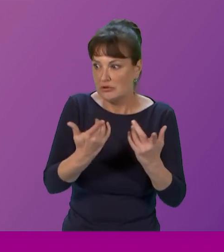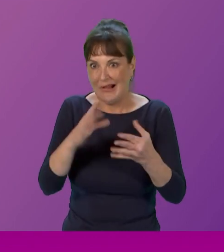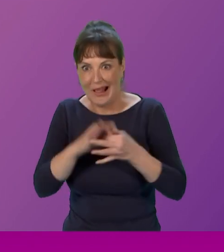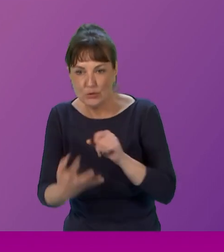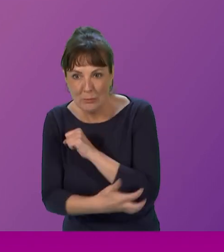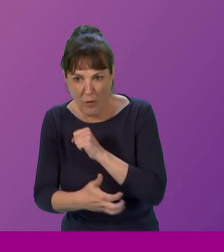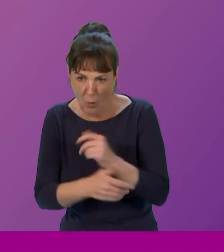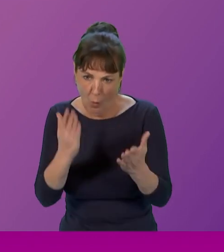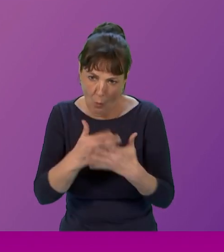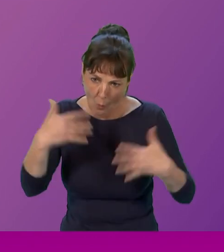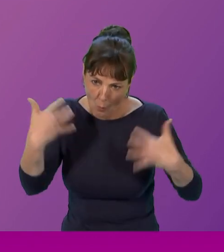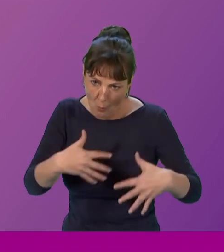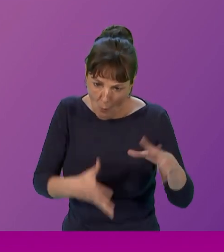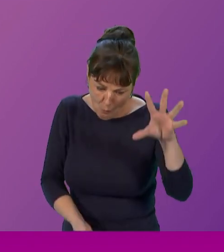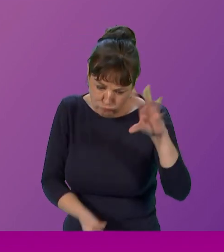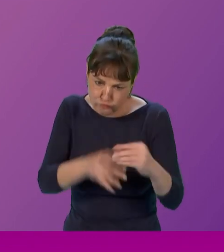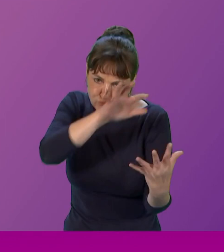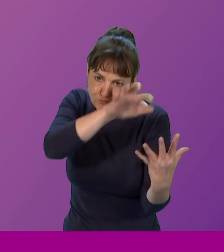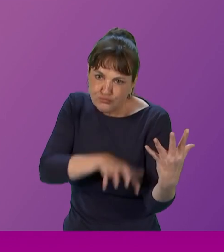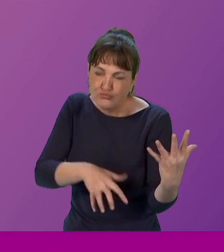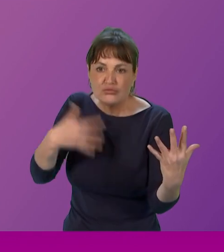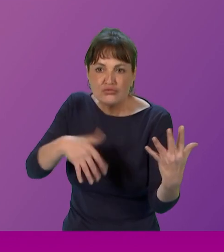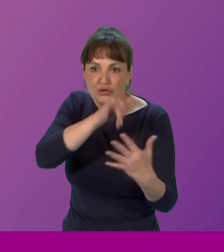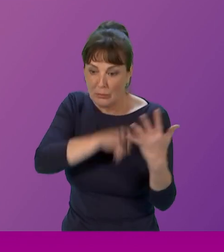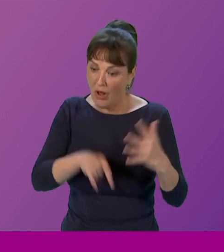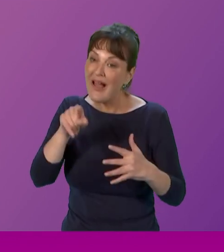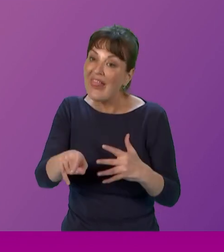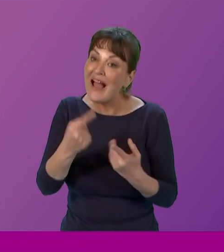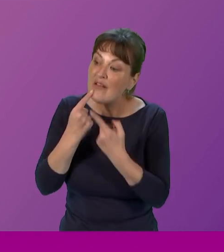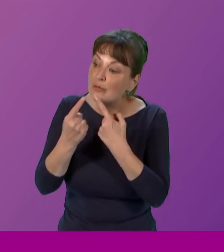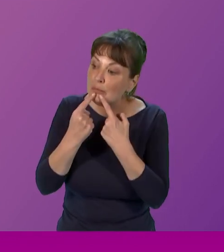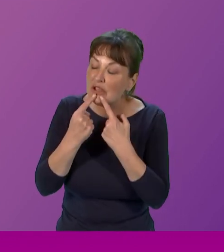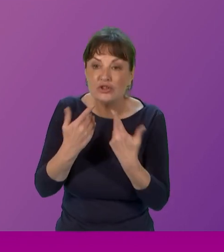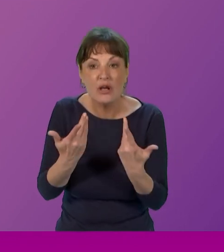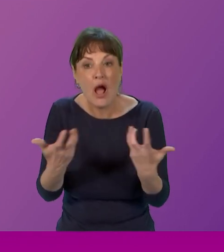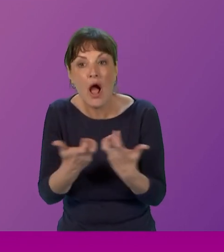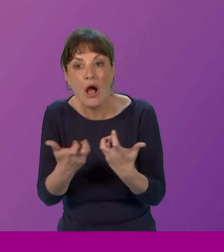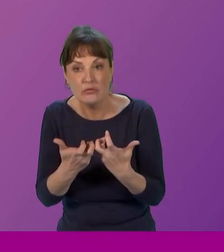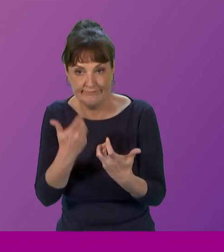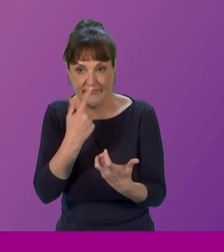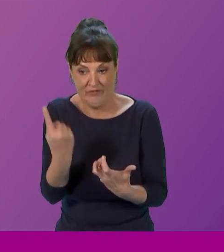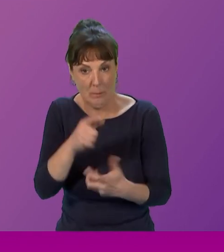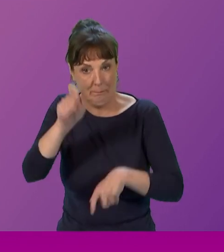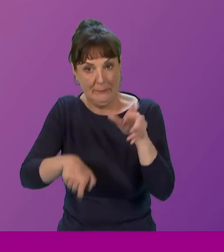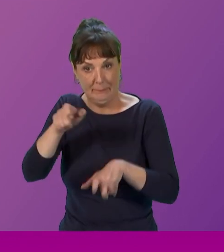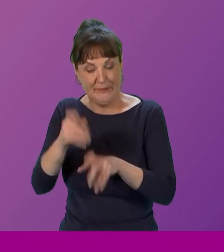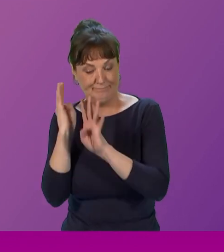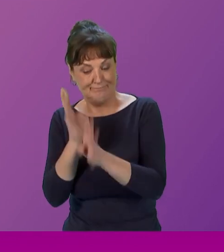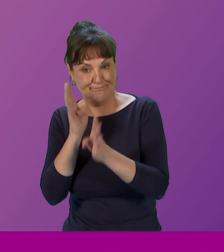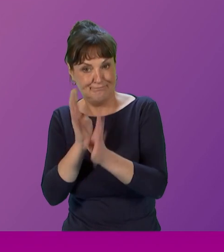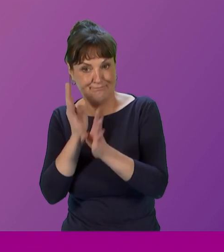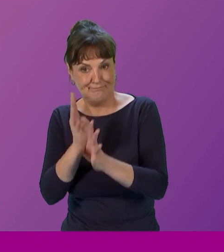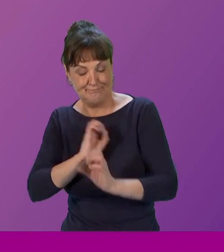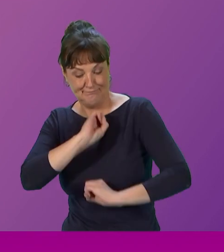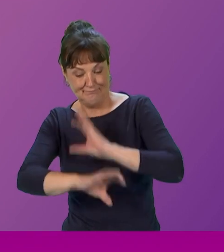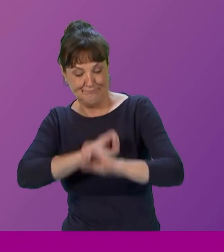that was all led by the information that was fed in by people attending the cross-party group, which can be done remotely now, of course,